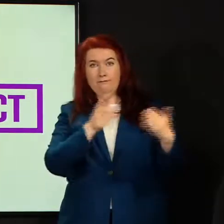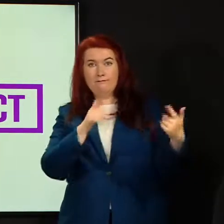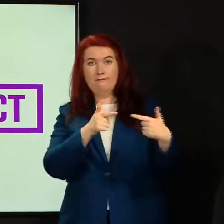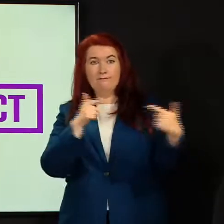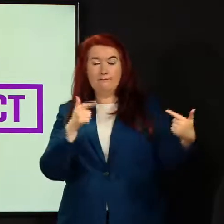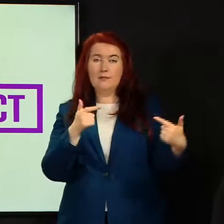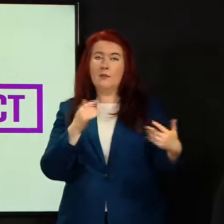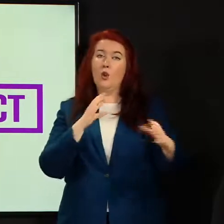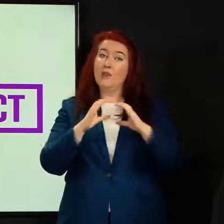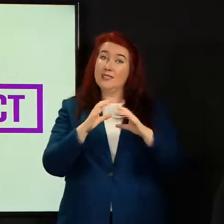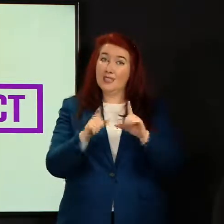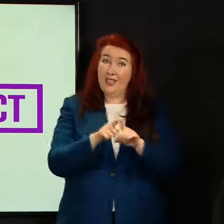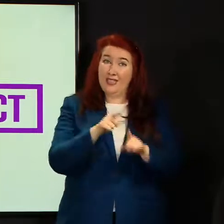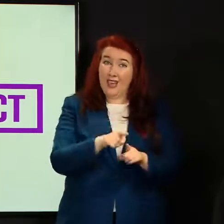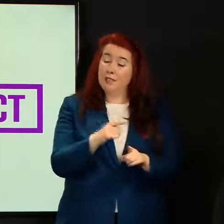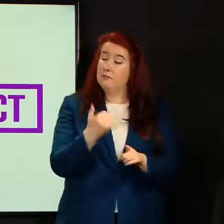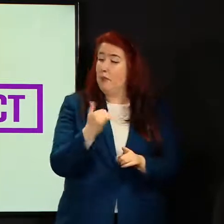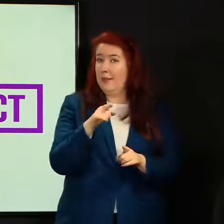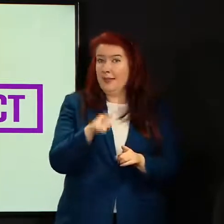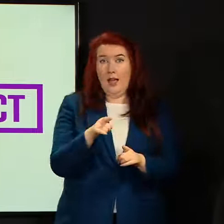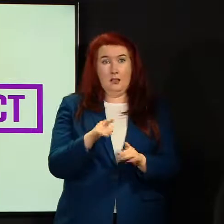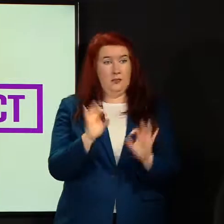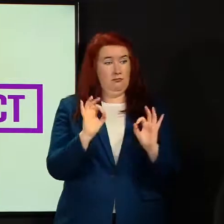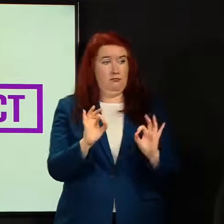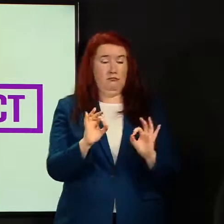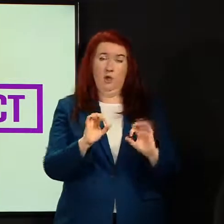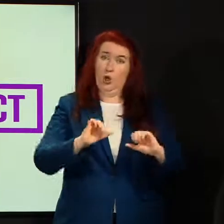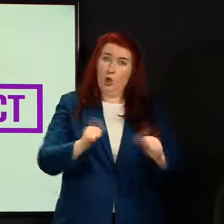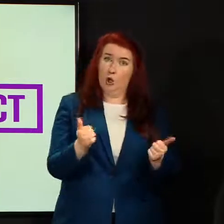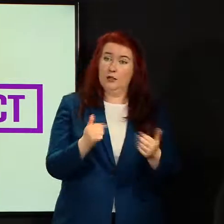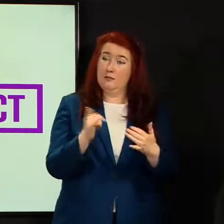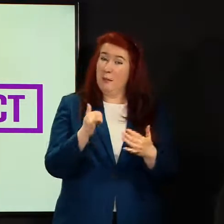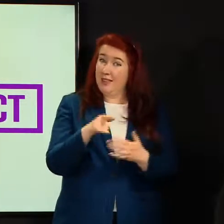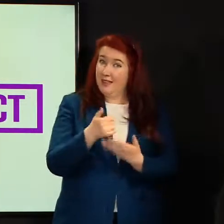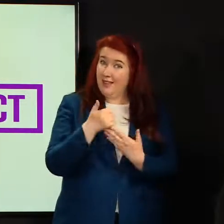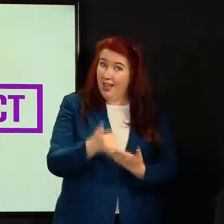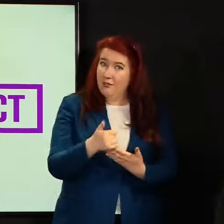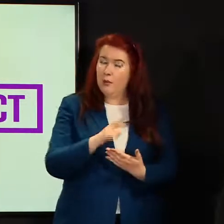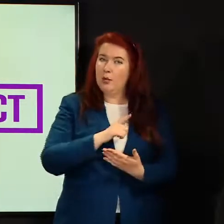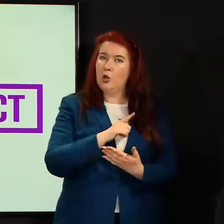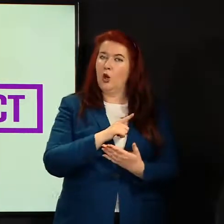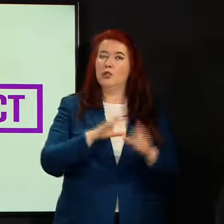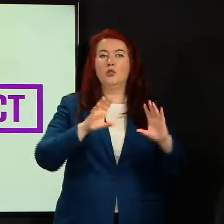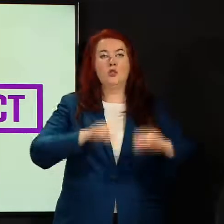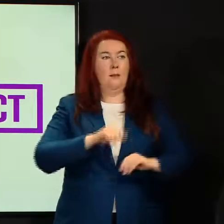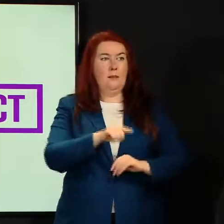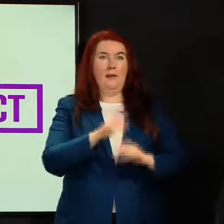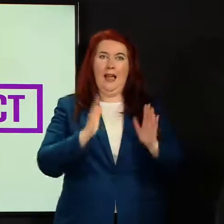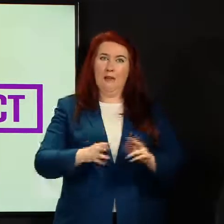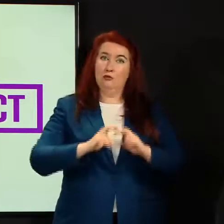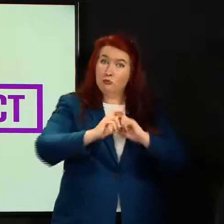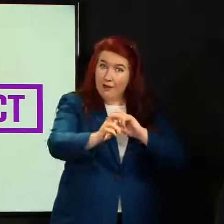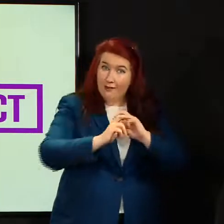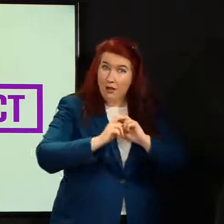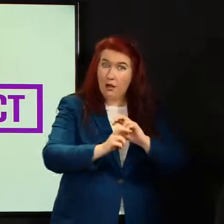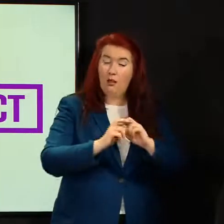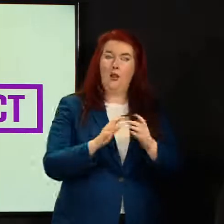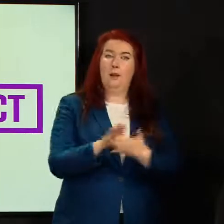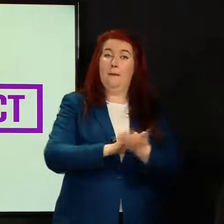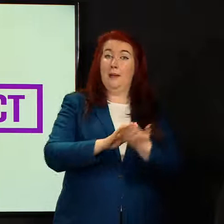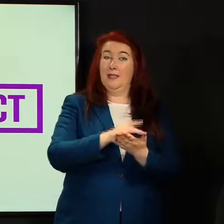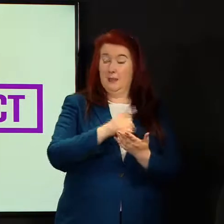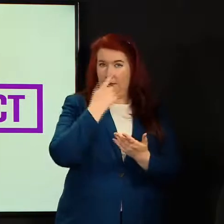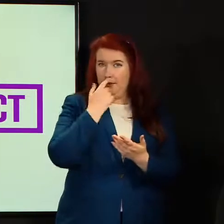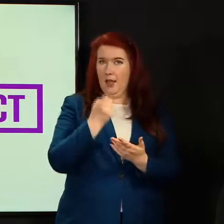may well be perfectly good in fact helpful because it stops the travel it then means people can be supported